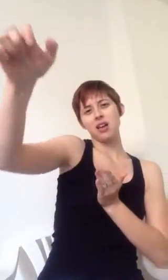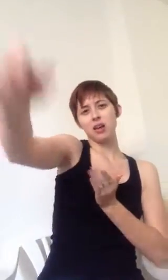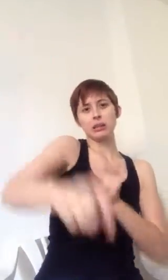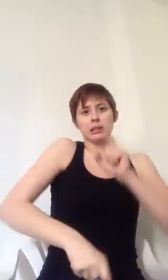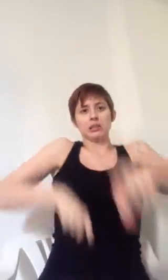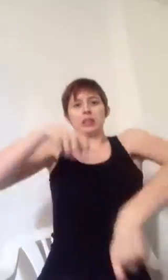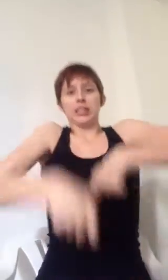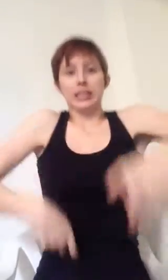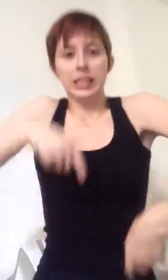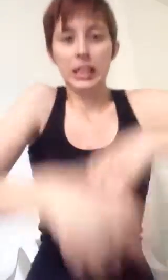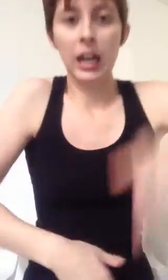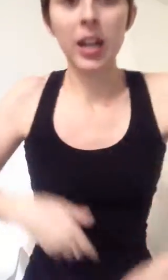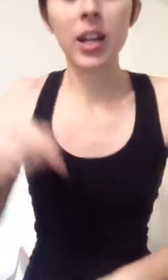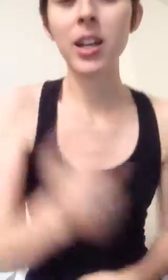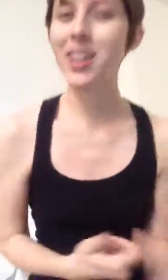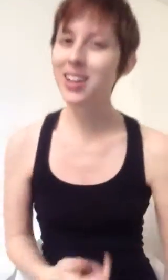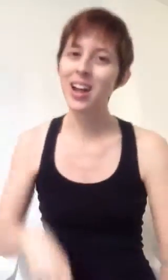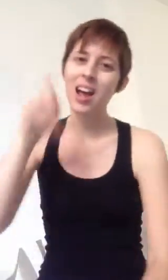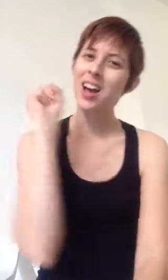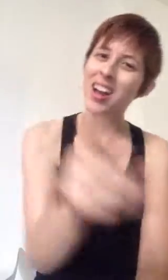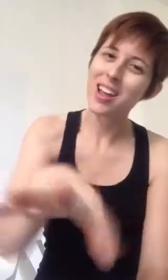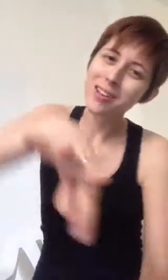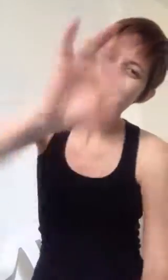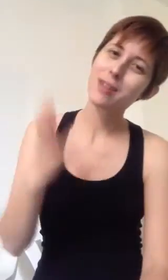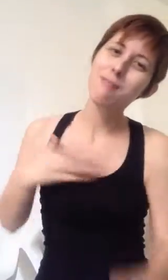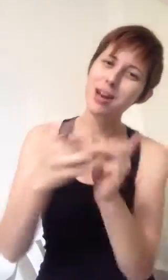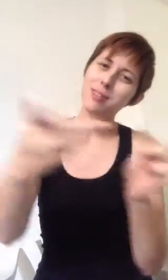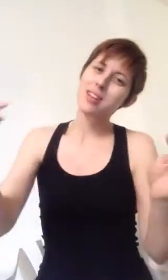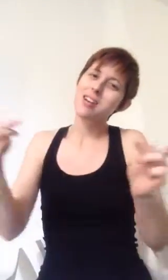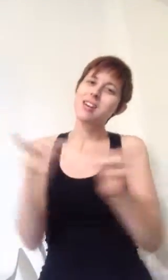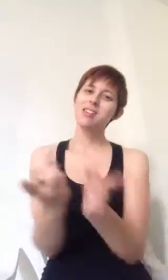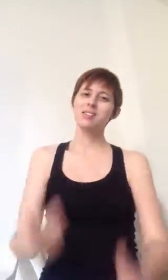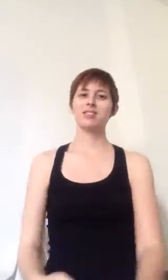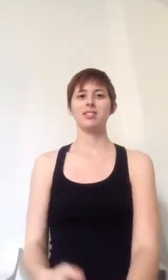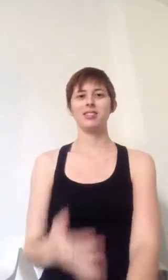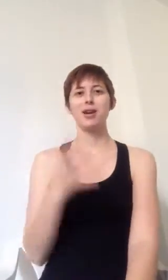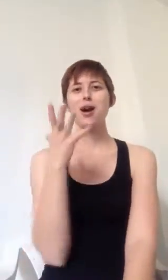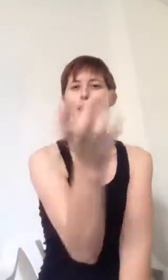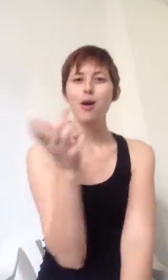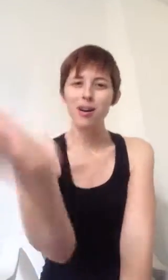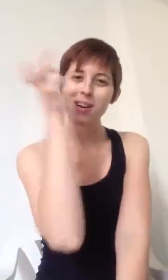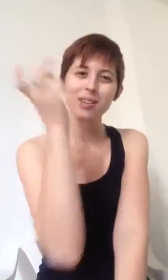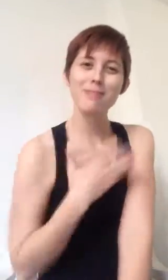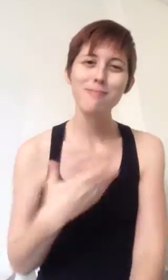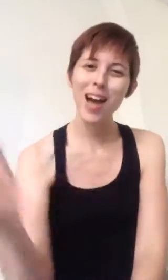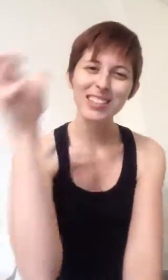edge My feet run around, I gotta find my place I wanna hear my